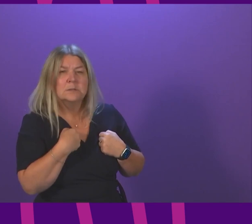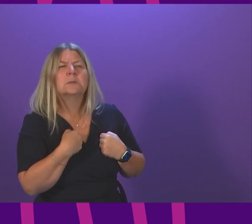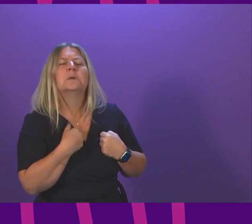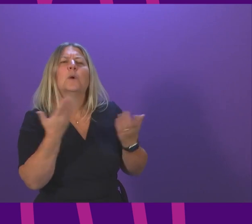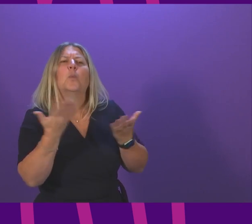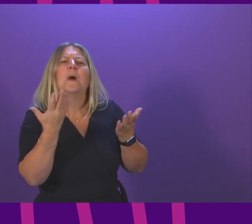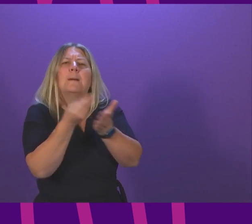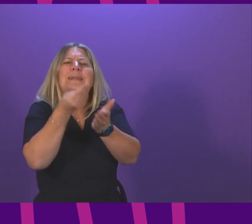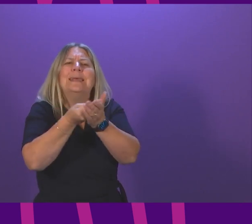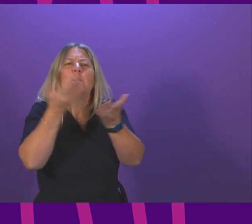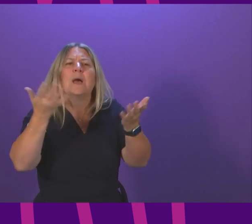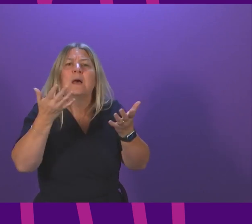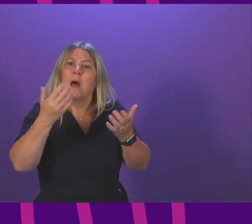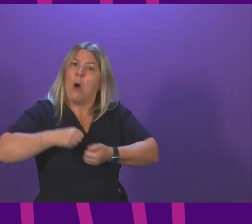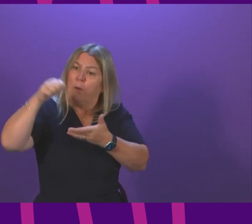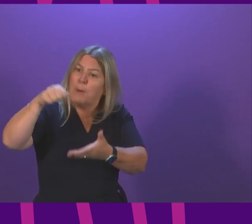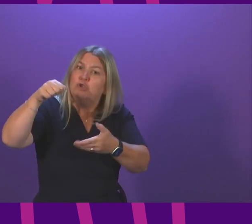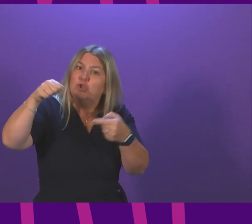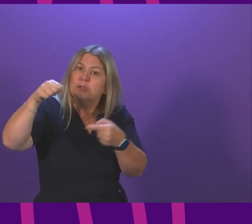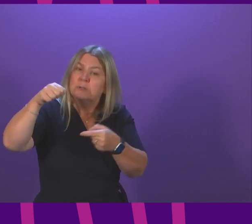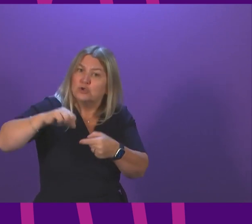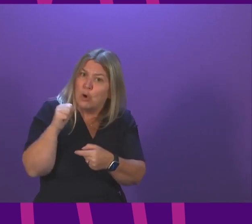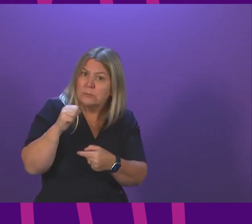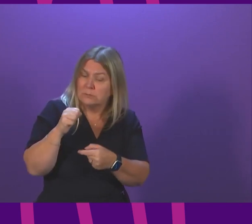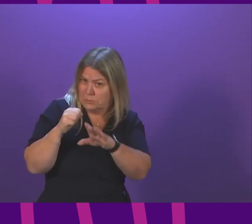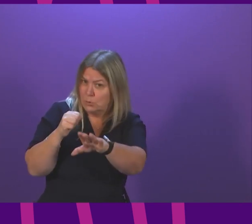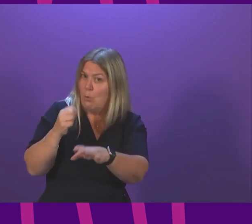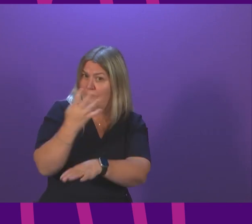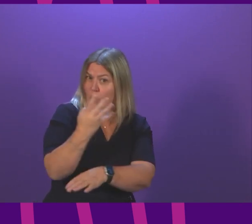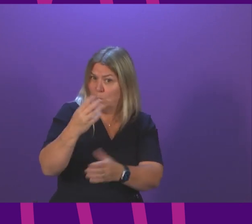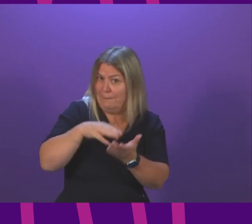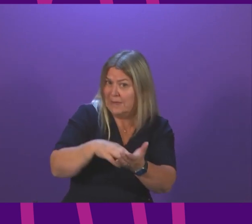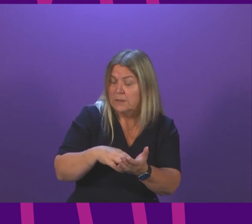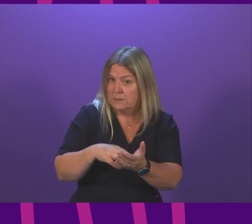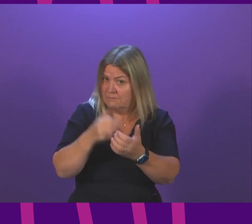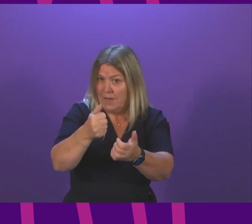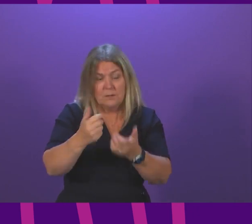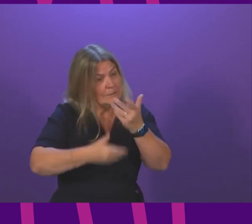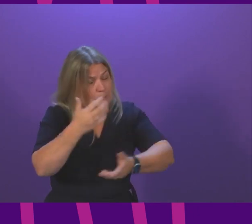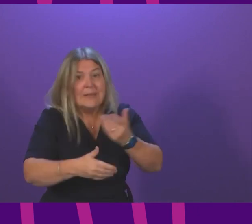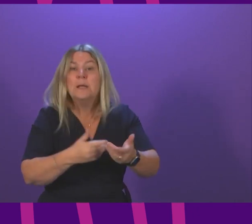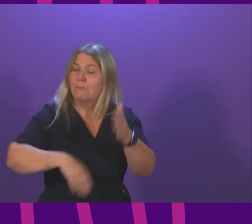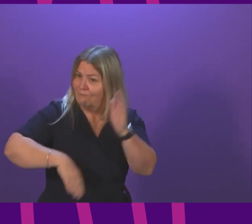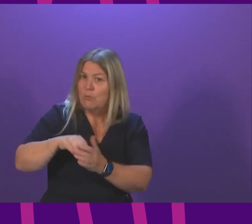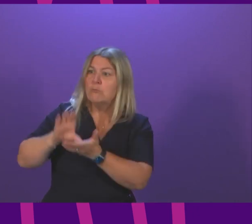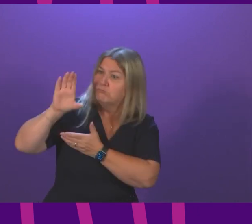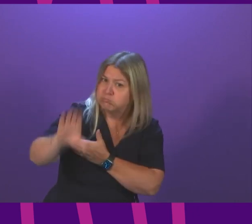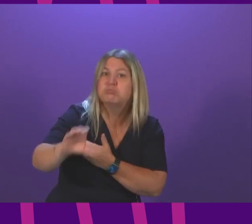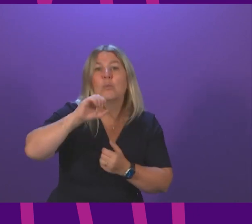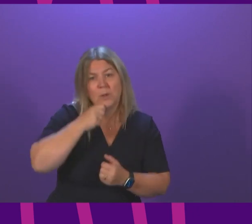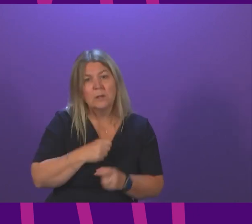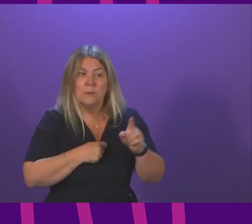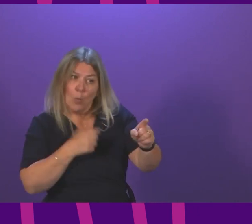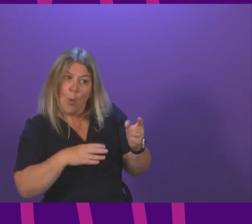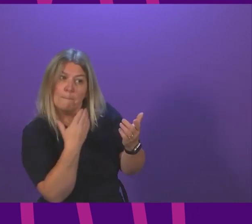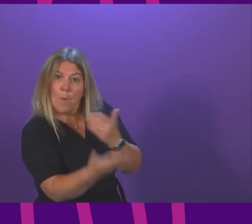allocated we take over and above the £41 million that he's spoken to which I've already said will be fully allocated. If he wants